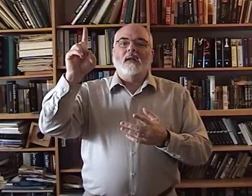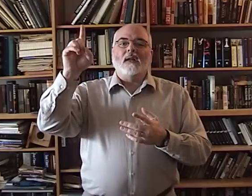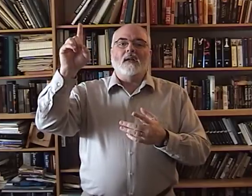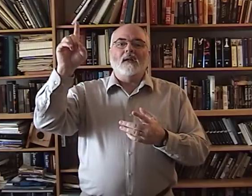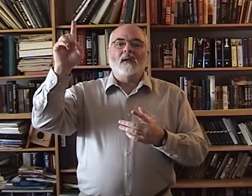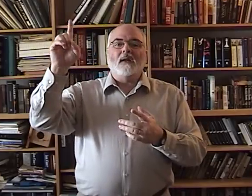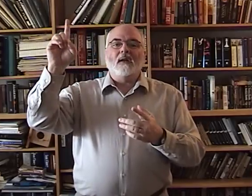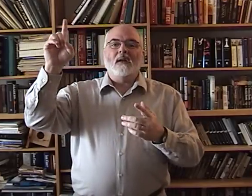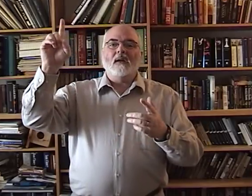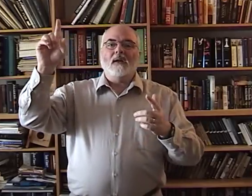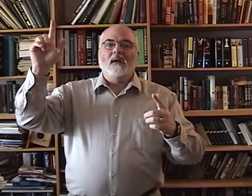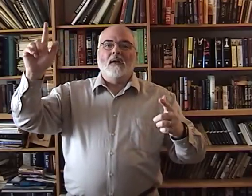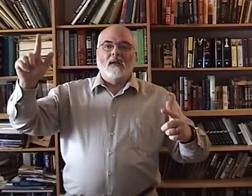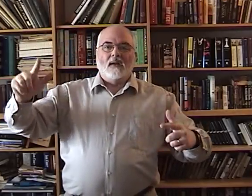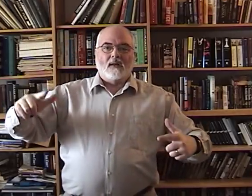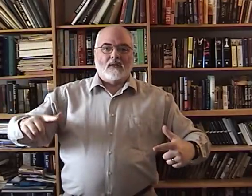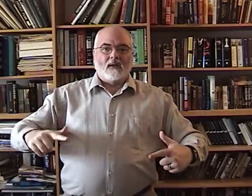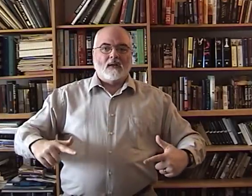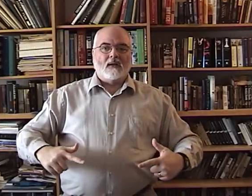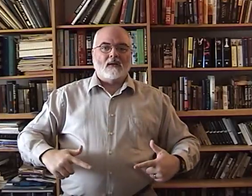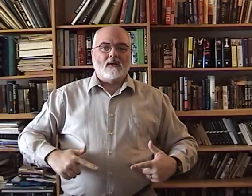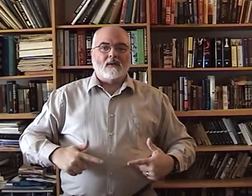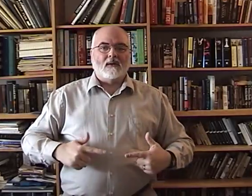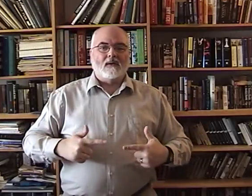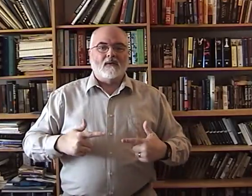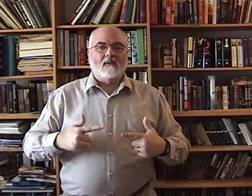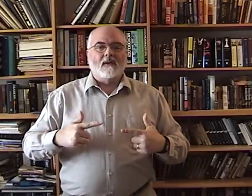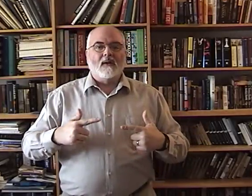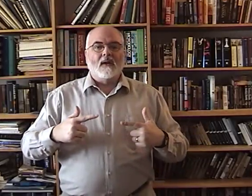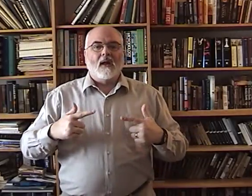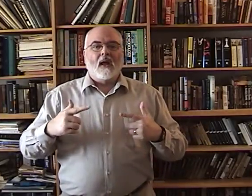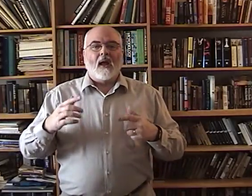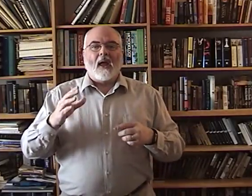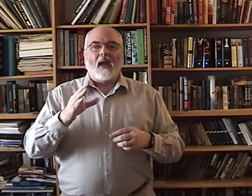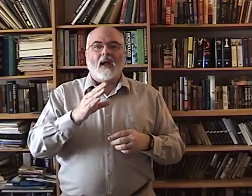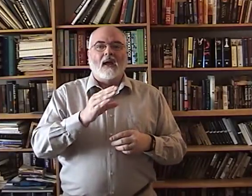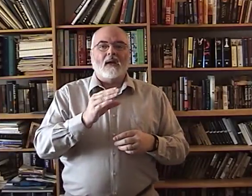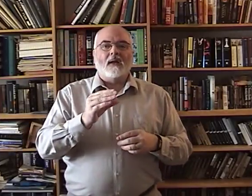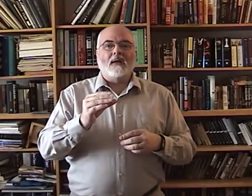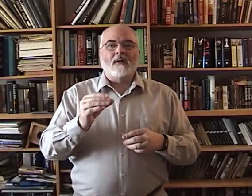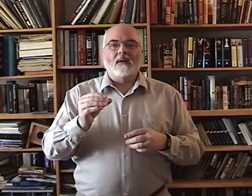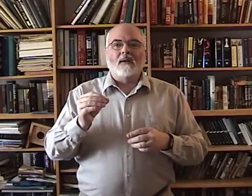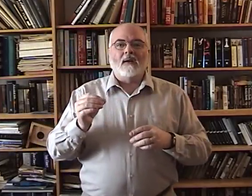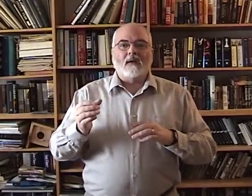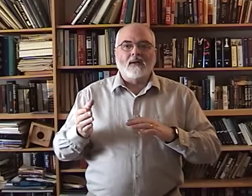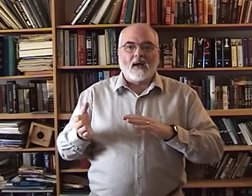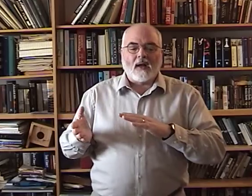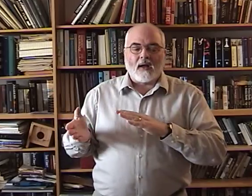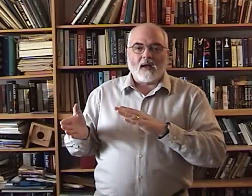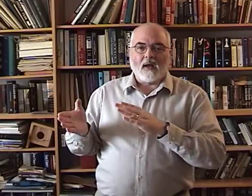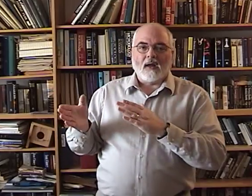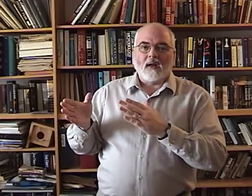He lived and died